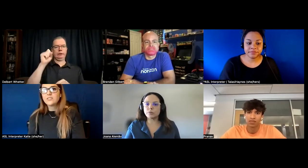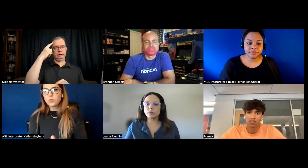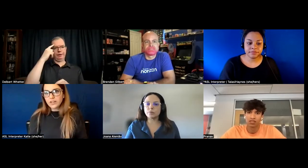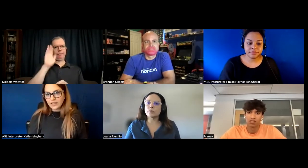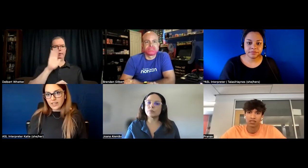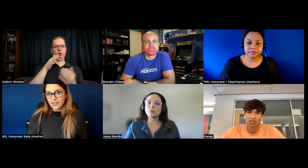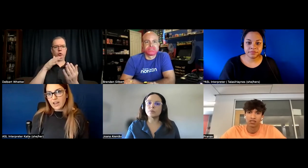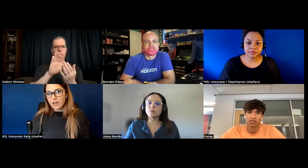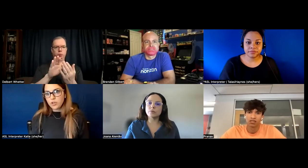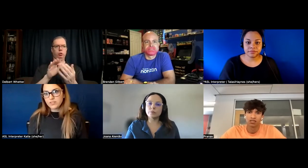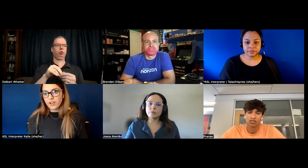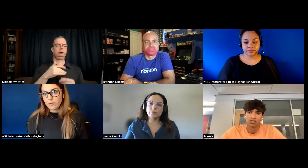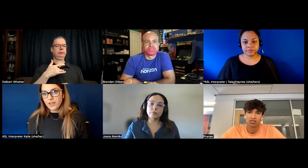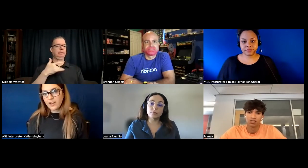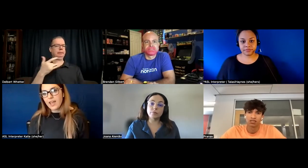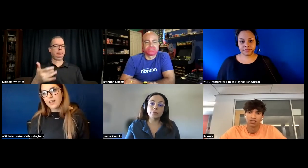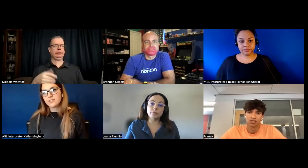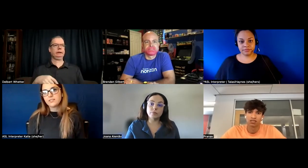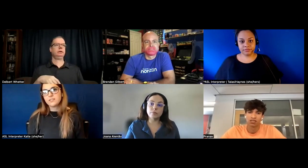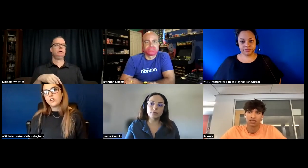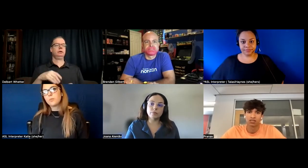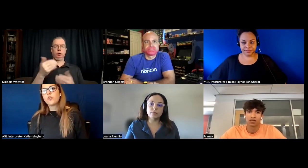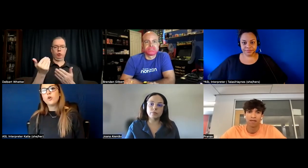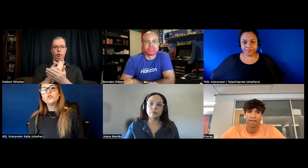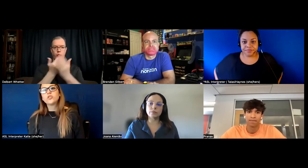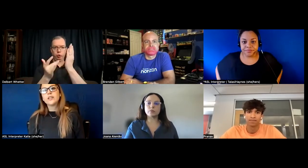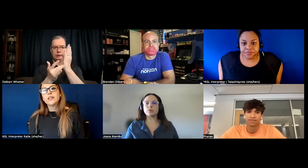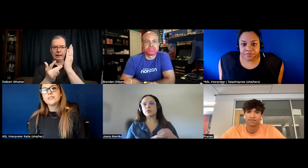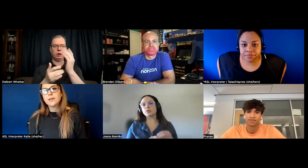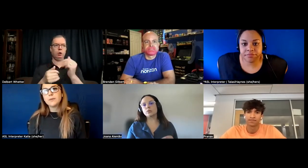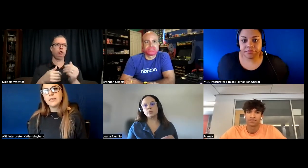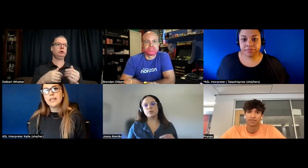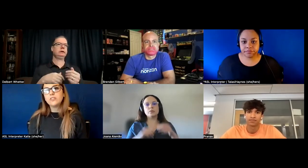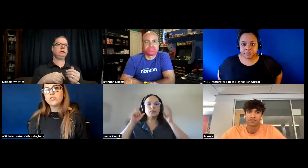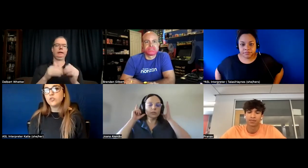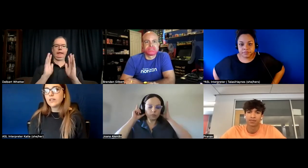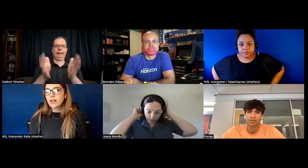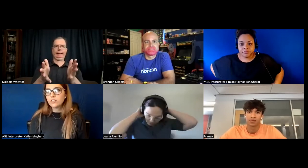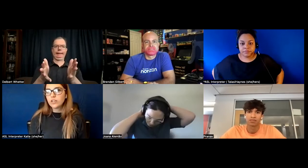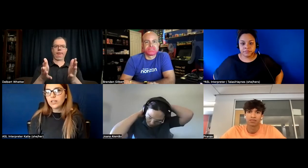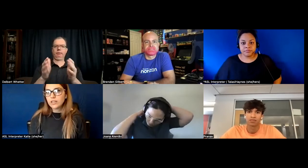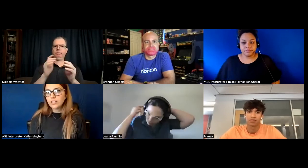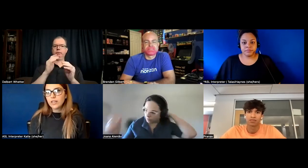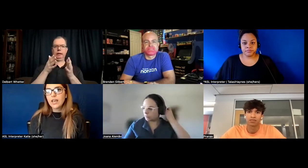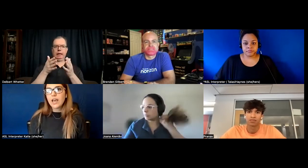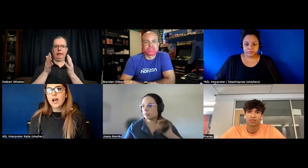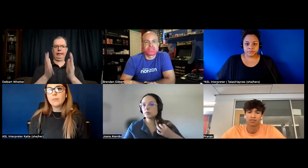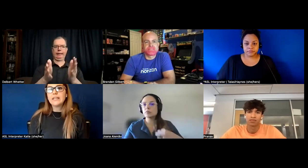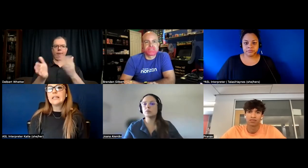historically um u.s government has their approach is typically to new technology um and